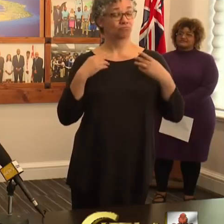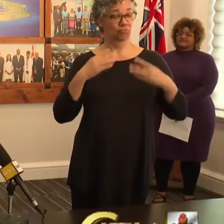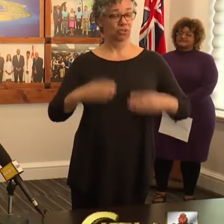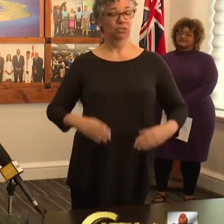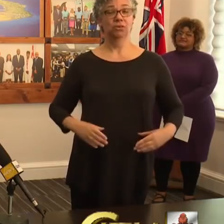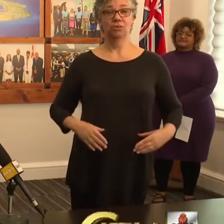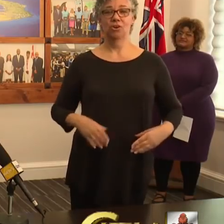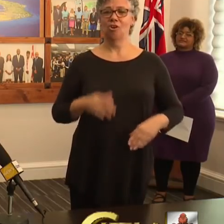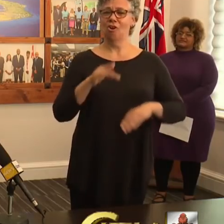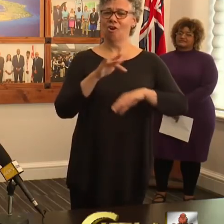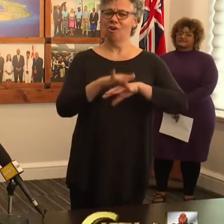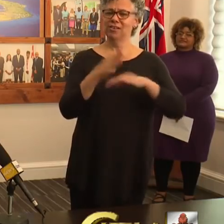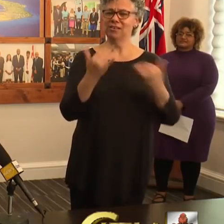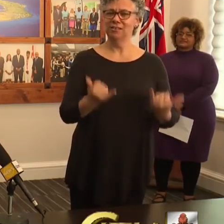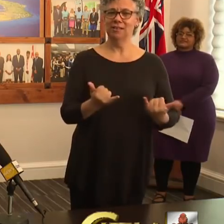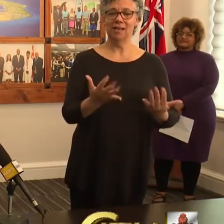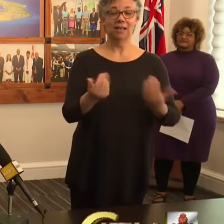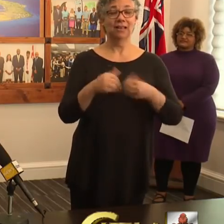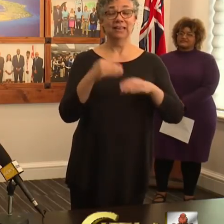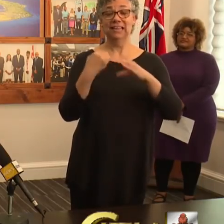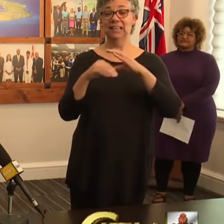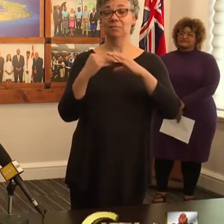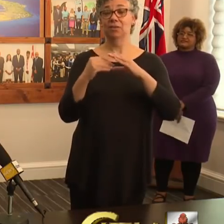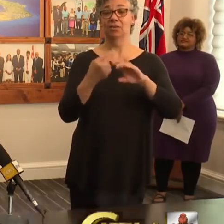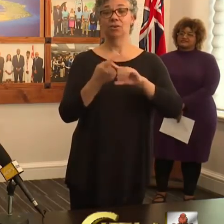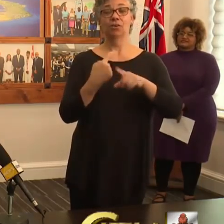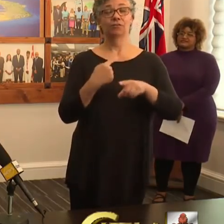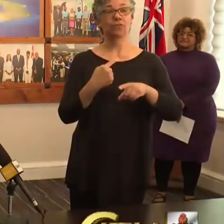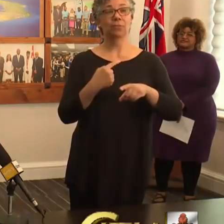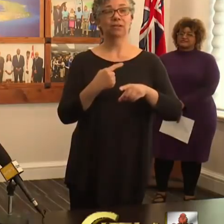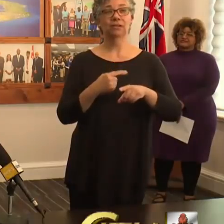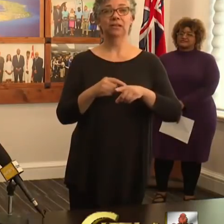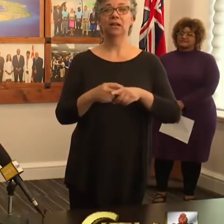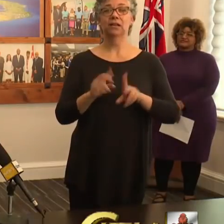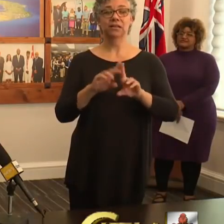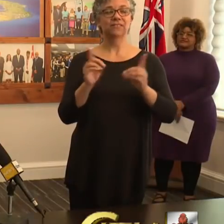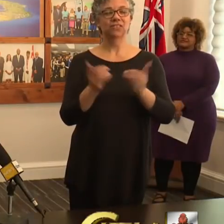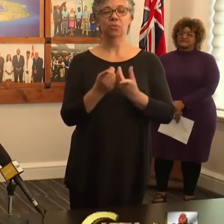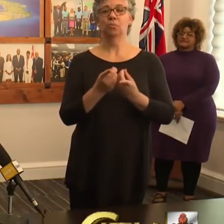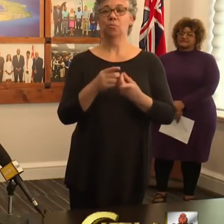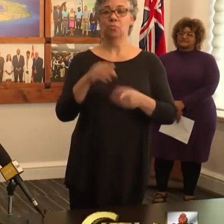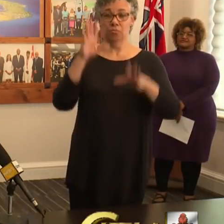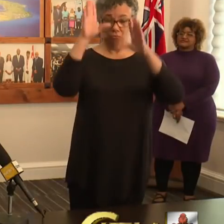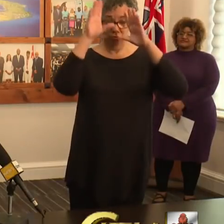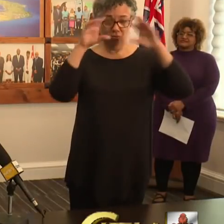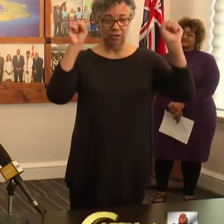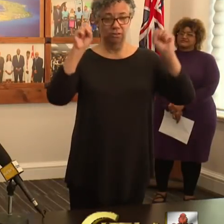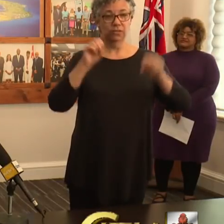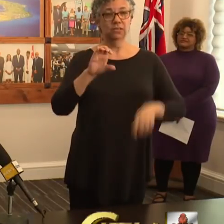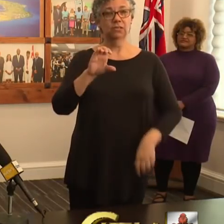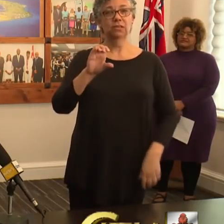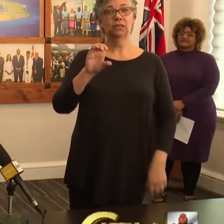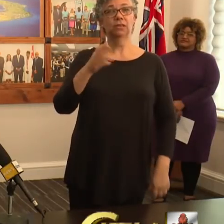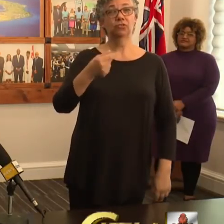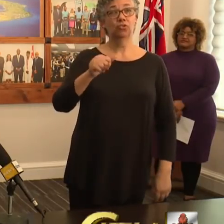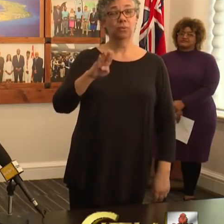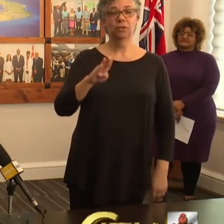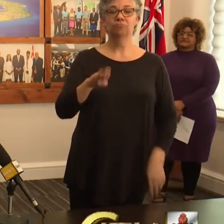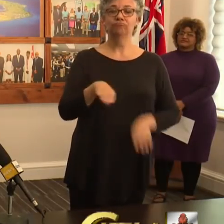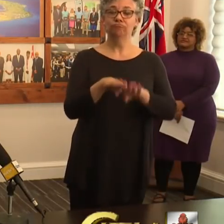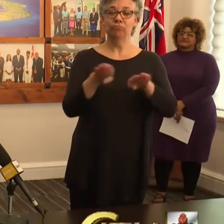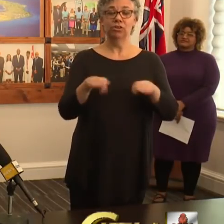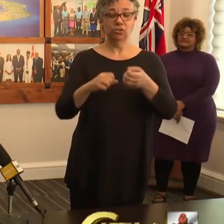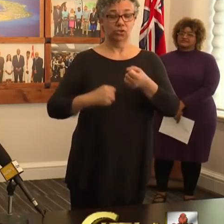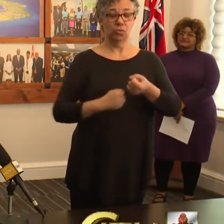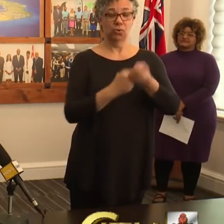today, I received an email from Ms. Judy Gonzales, Division President of Chubb Bermuda. Chubb has generously supported the needs